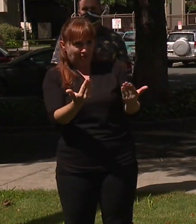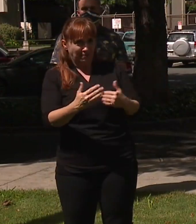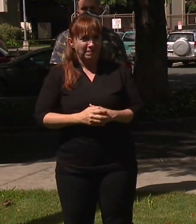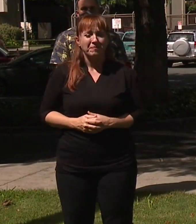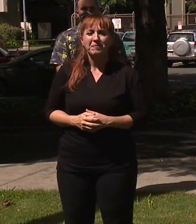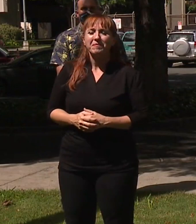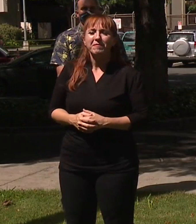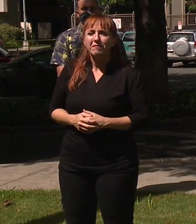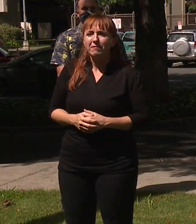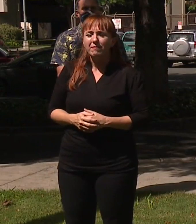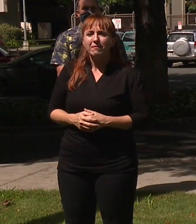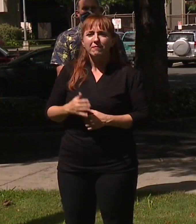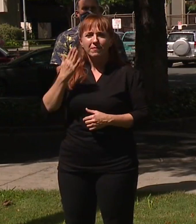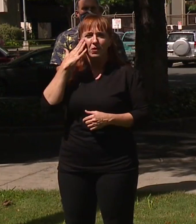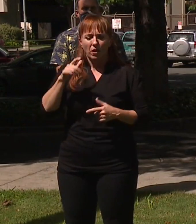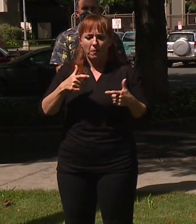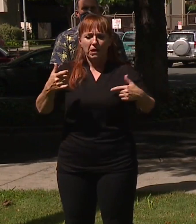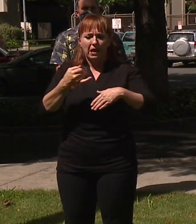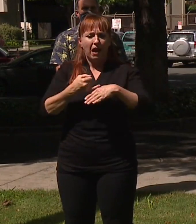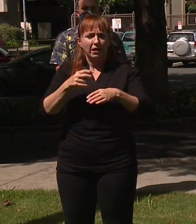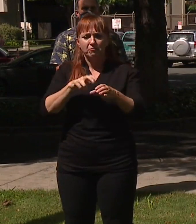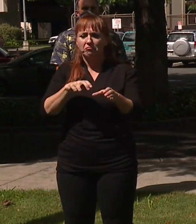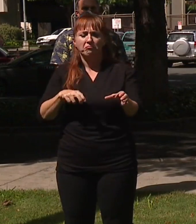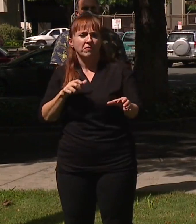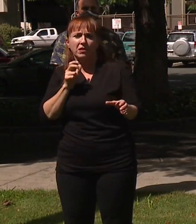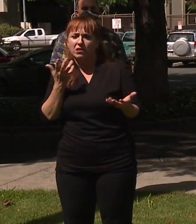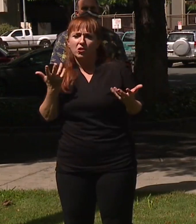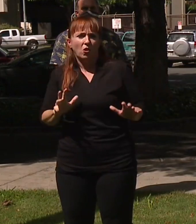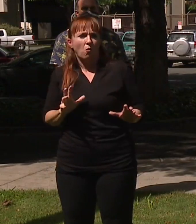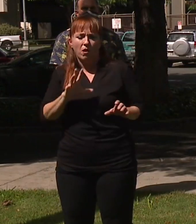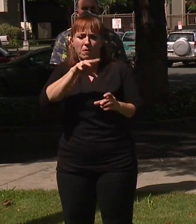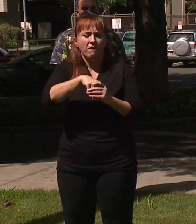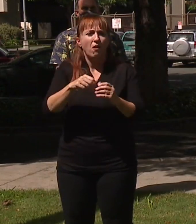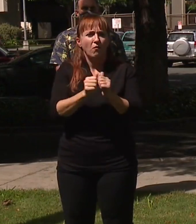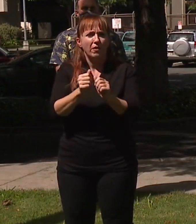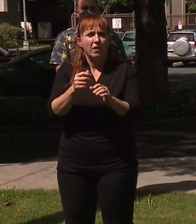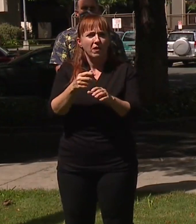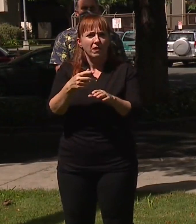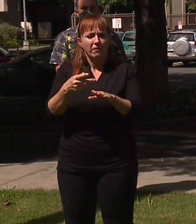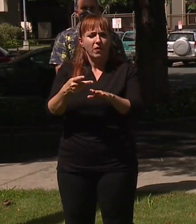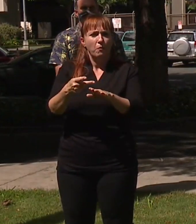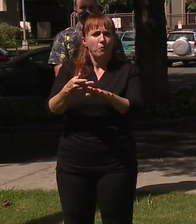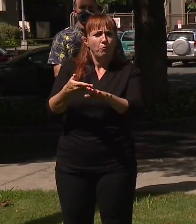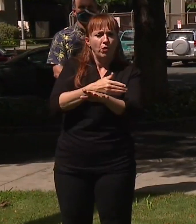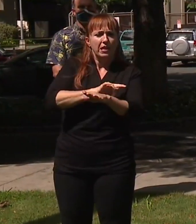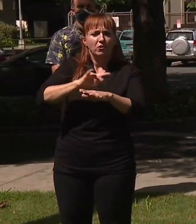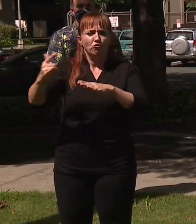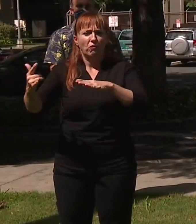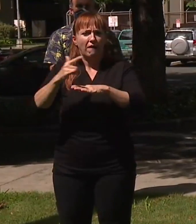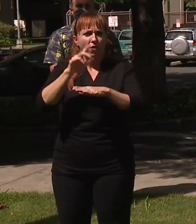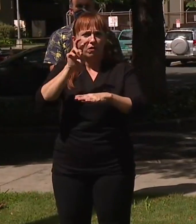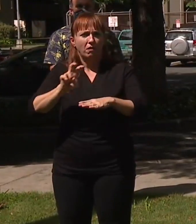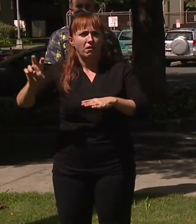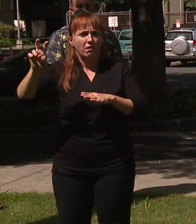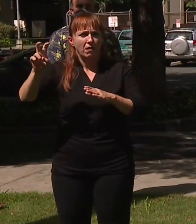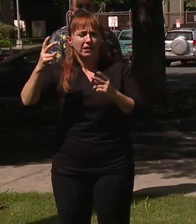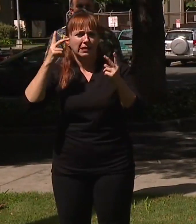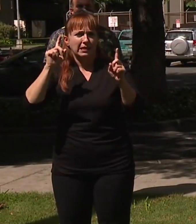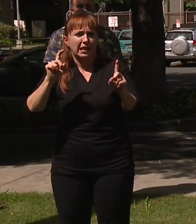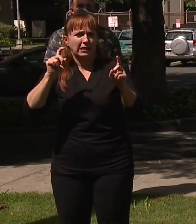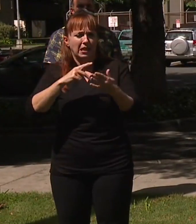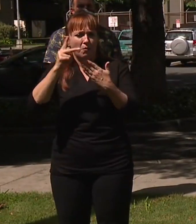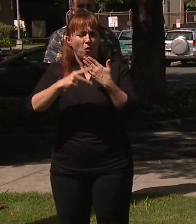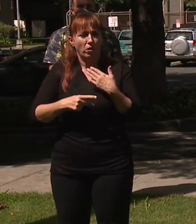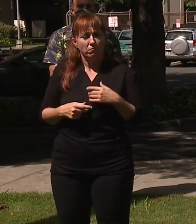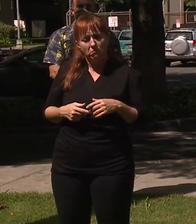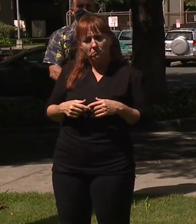As you know, the Big Island is opting out of the pre-travel testing program. Did Oahu have that